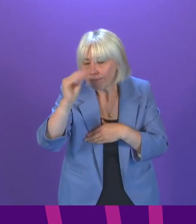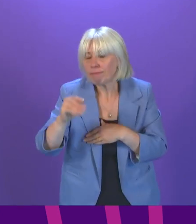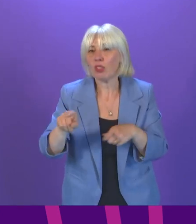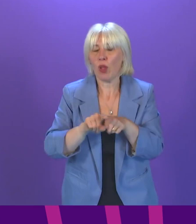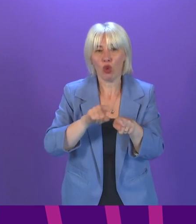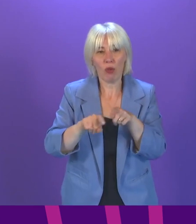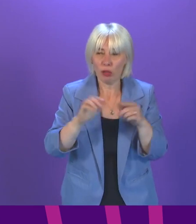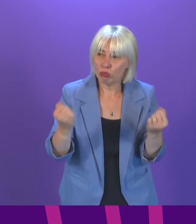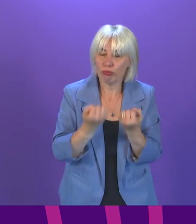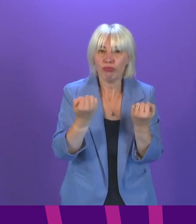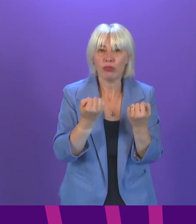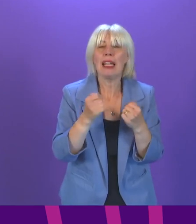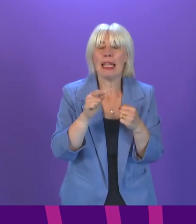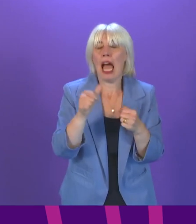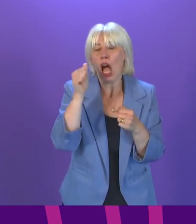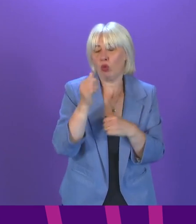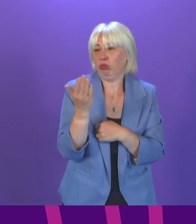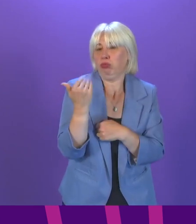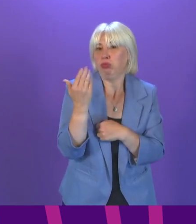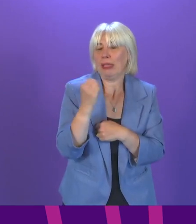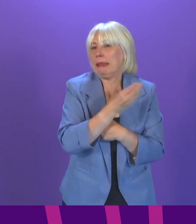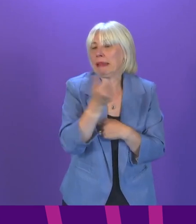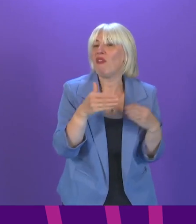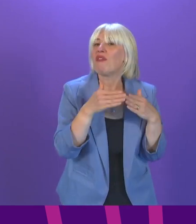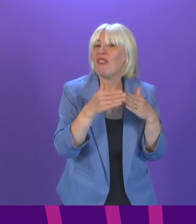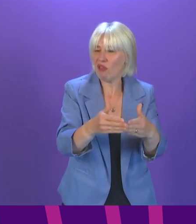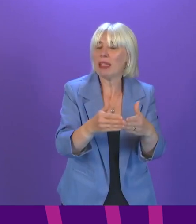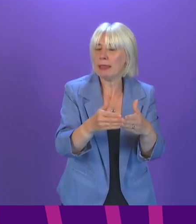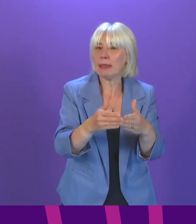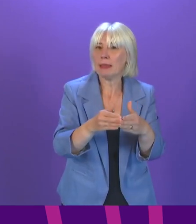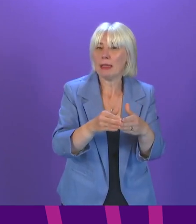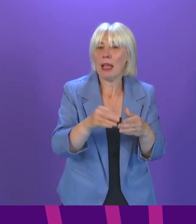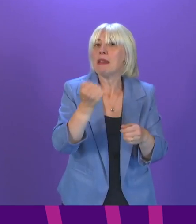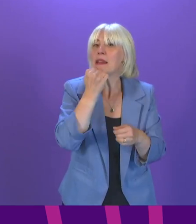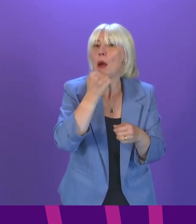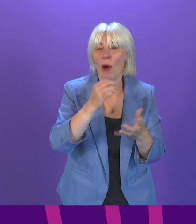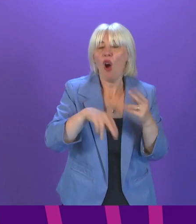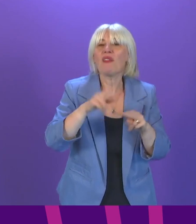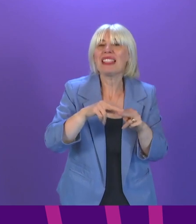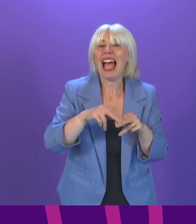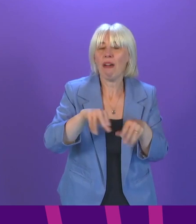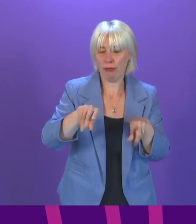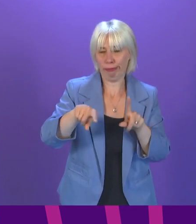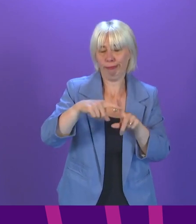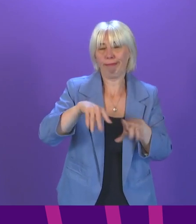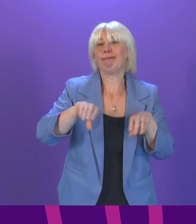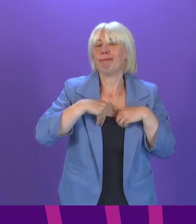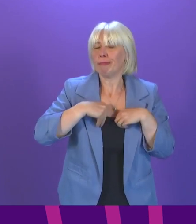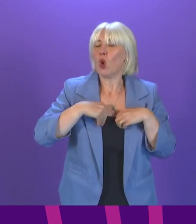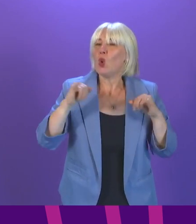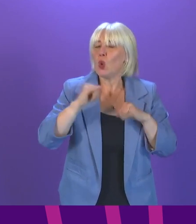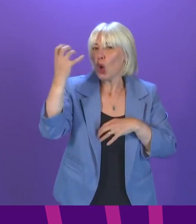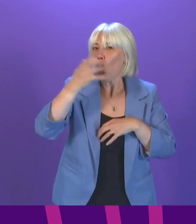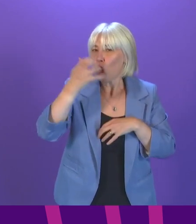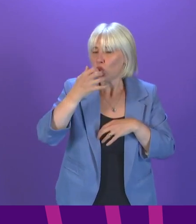network. The recent spate of COVID-related incidents on some ferry routes and vessels is, of course, concerning, but we need to remember that even though